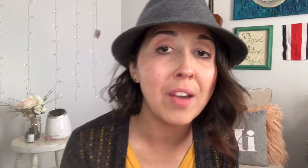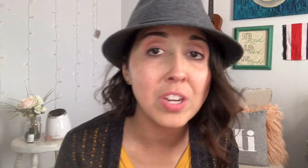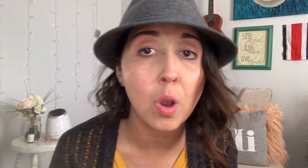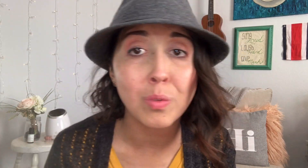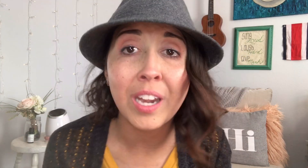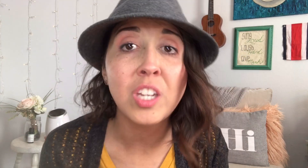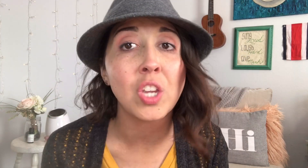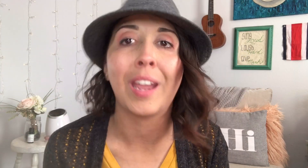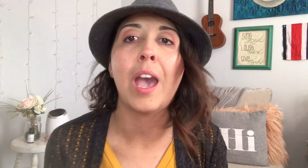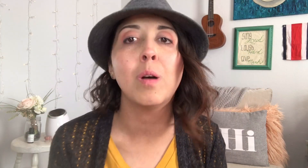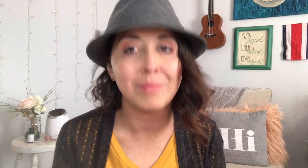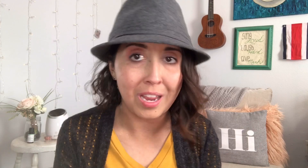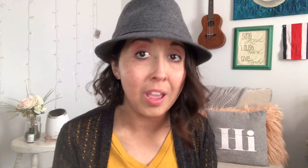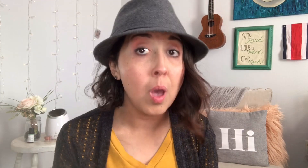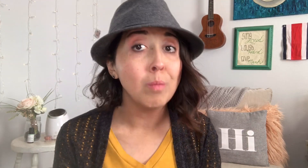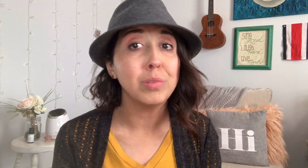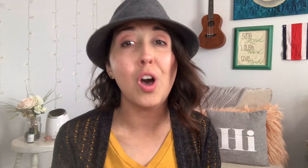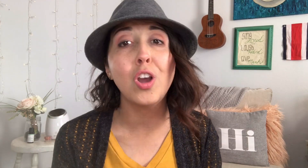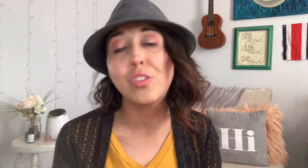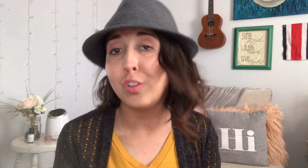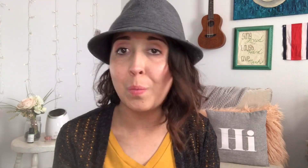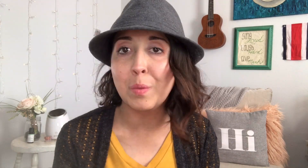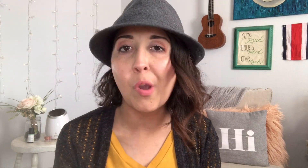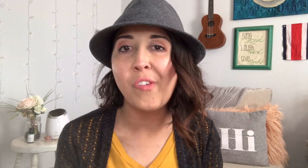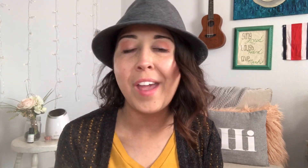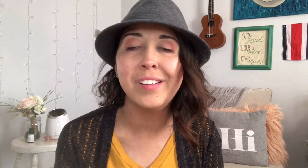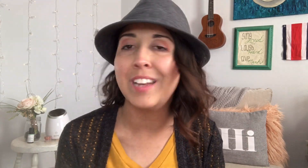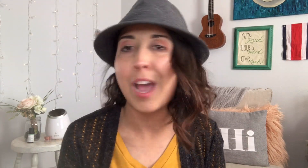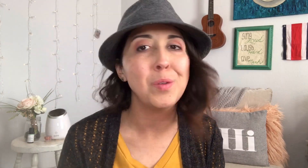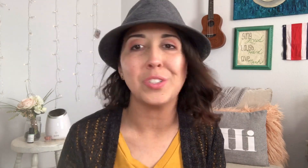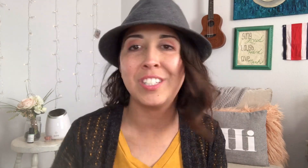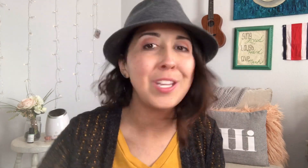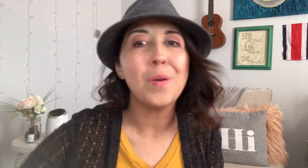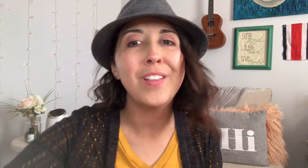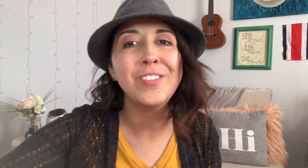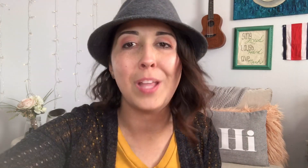haven't already check out my blog the lupus profile and I will see you on the flip